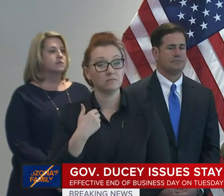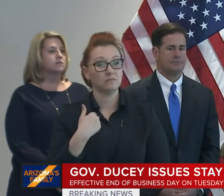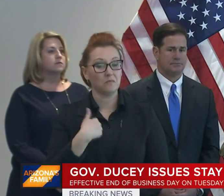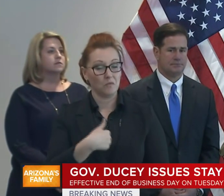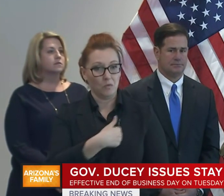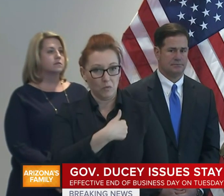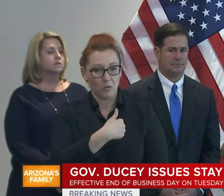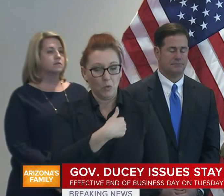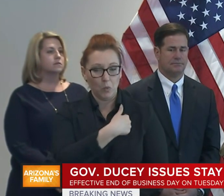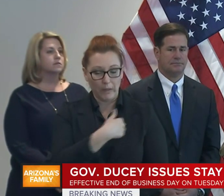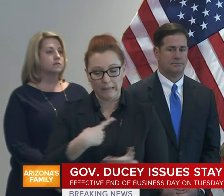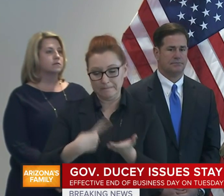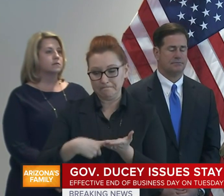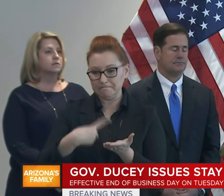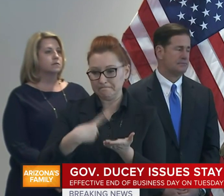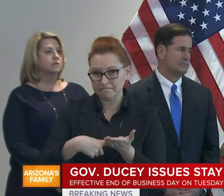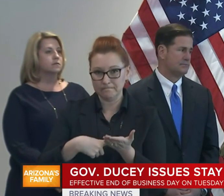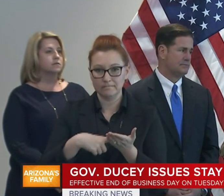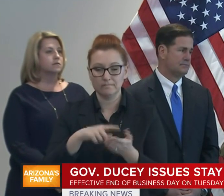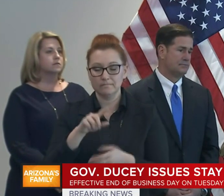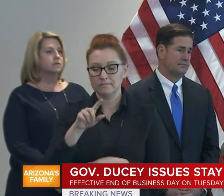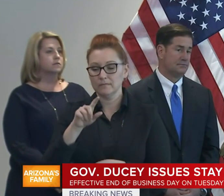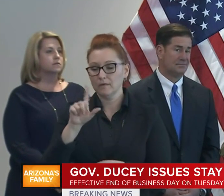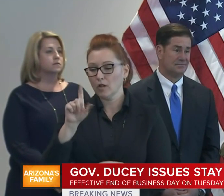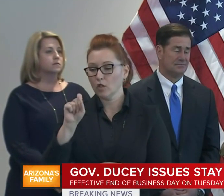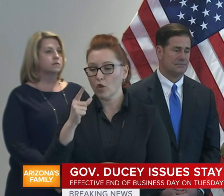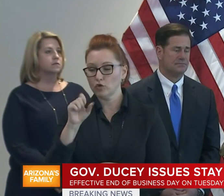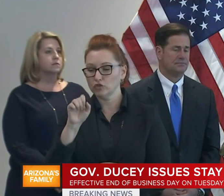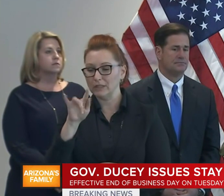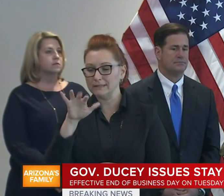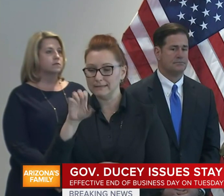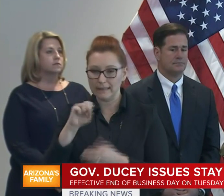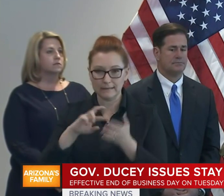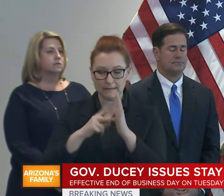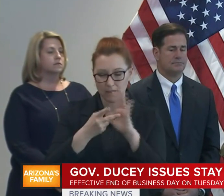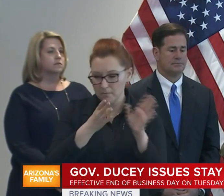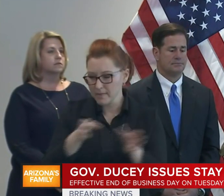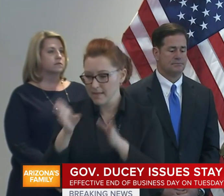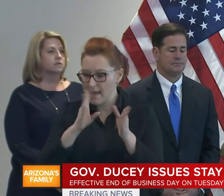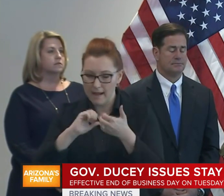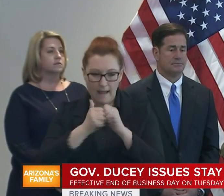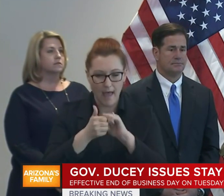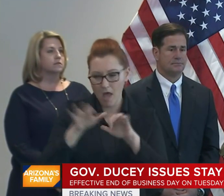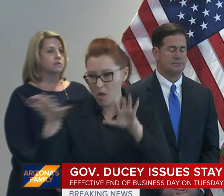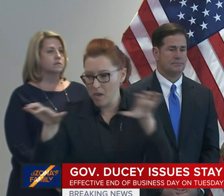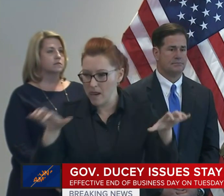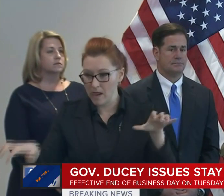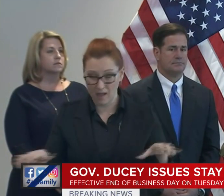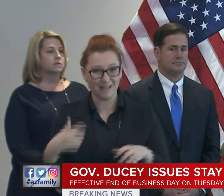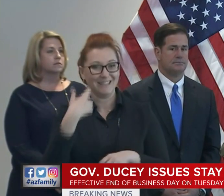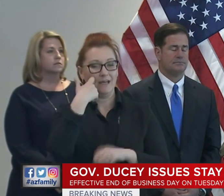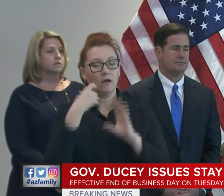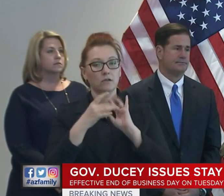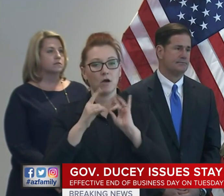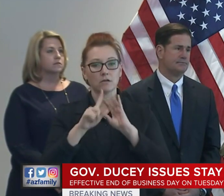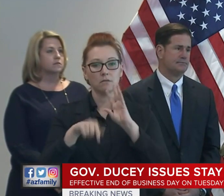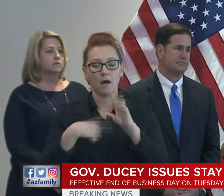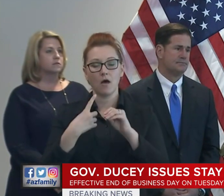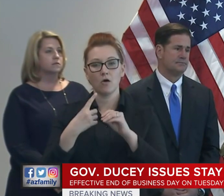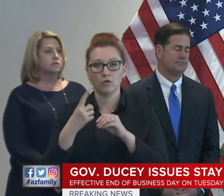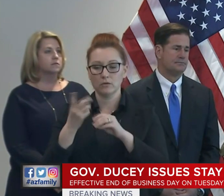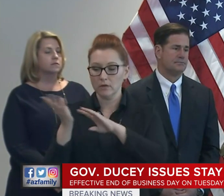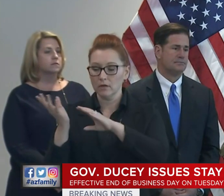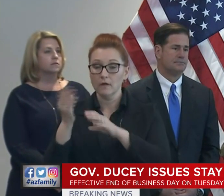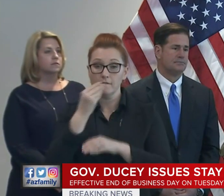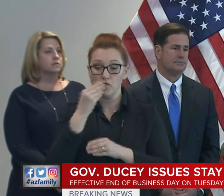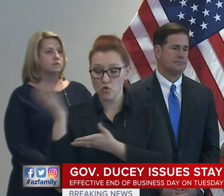and the delivery of the food supply that there may be an additional requirement for other task forces, engineering, logistics,